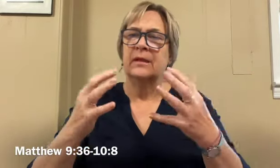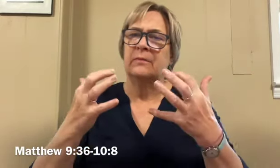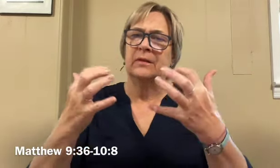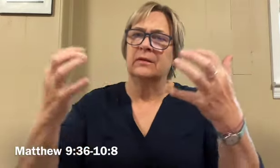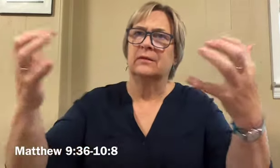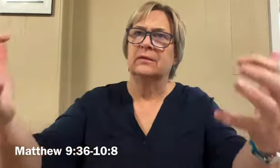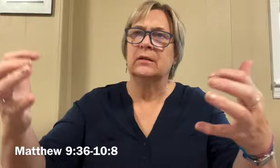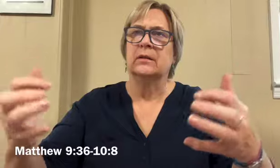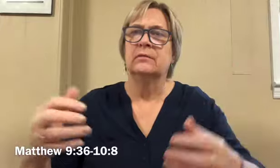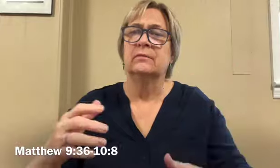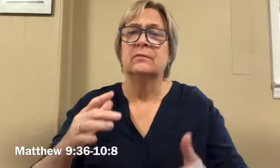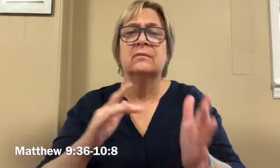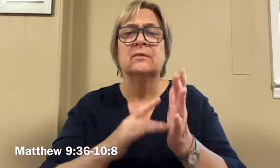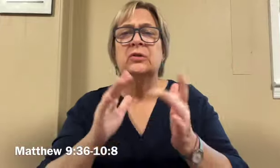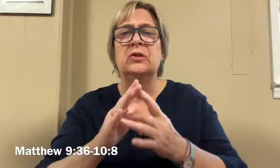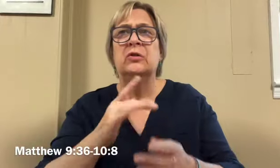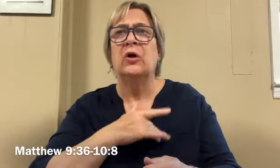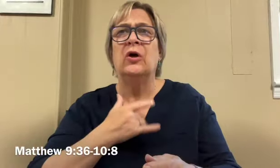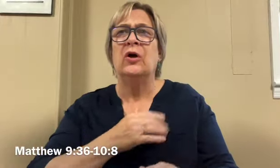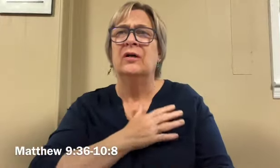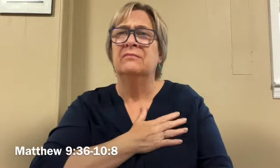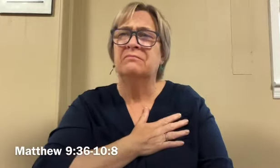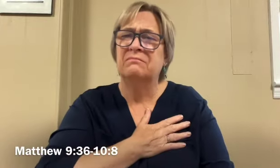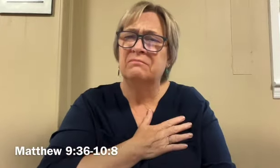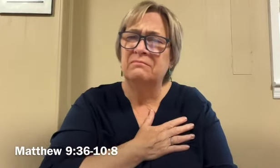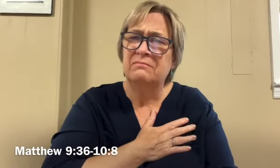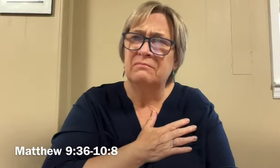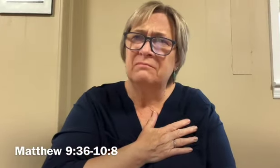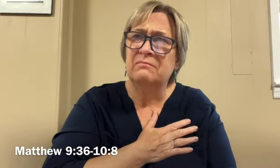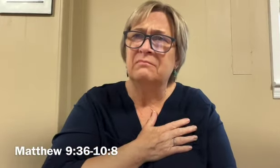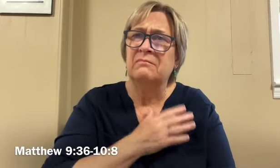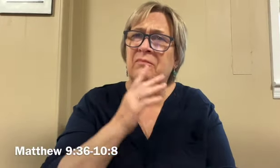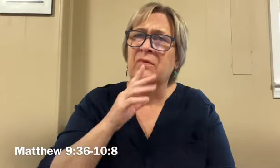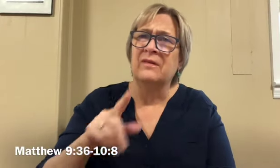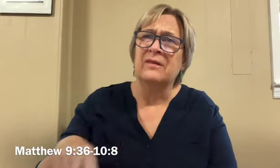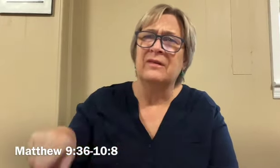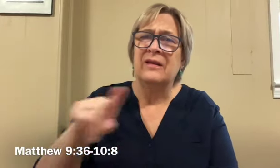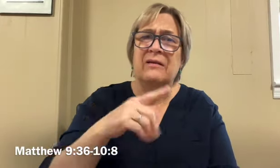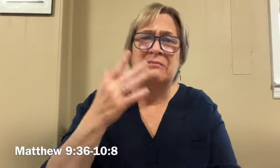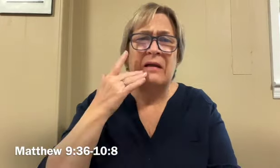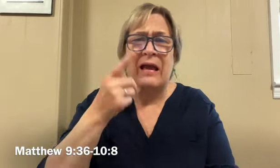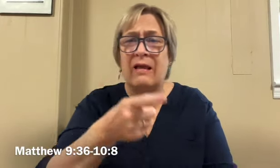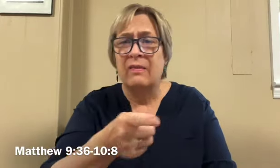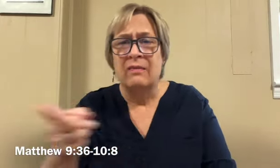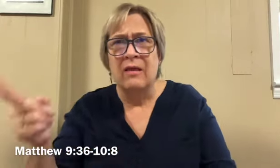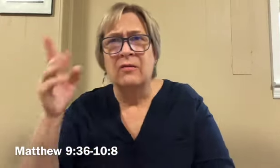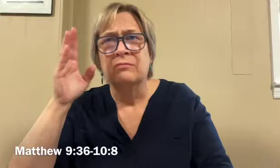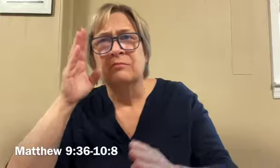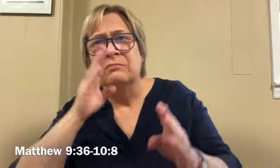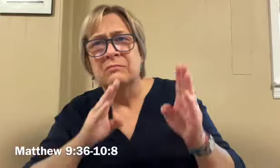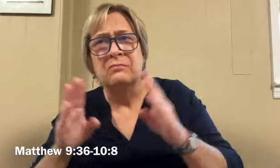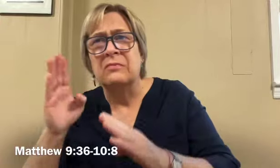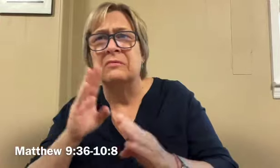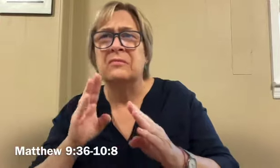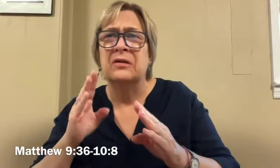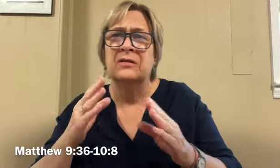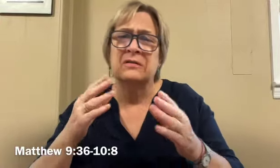At the sight of the crowds, Jesus heard what was, and Jesus' heart was moved with pity for them,